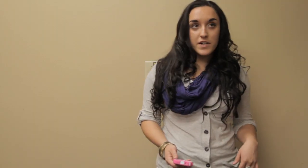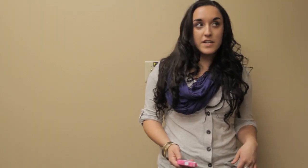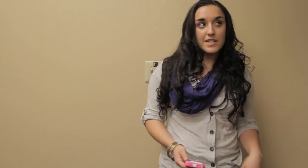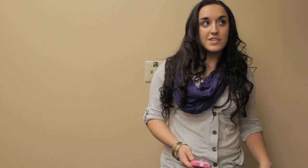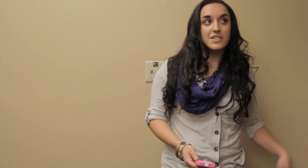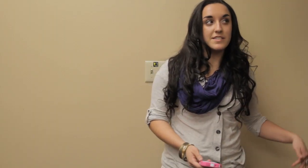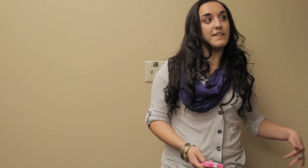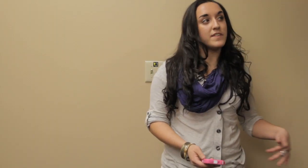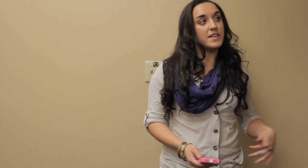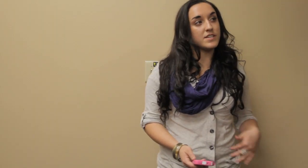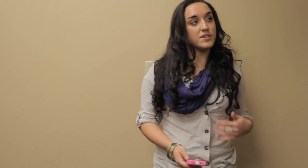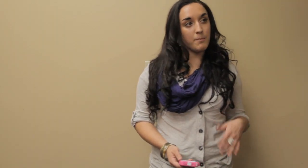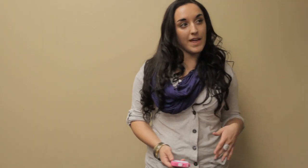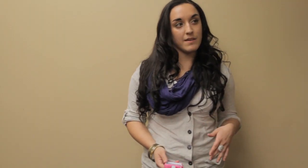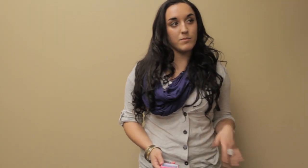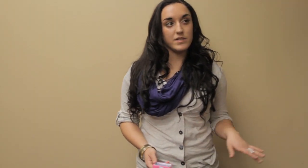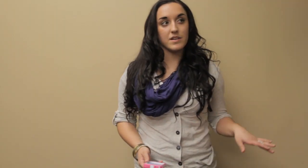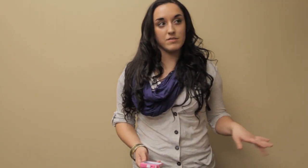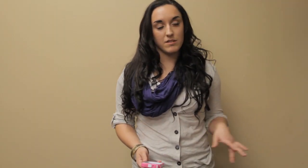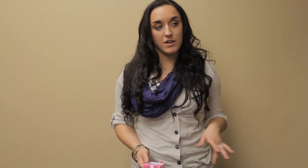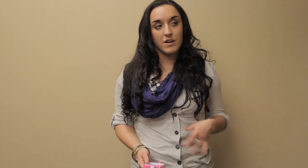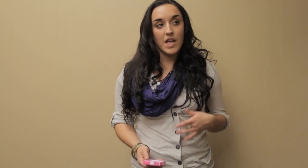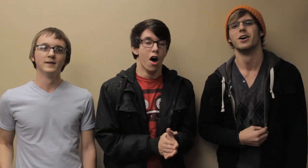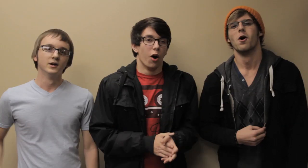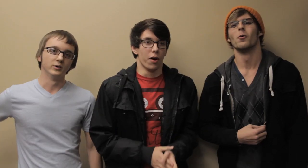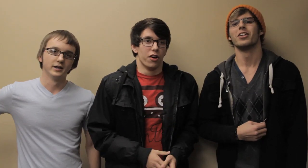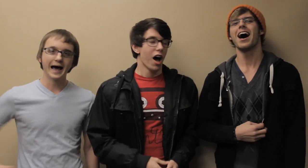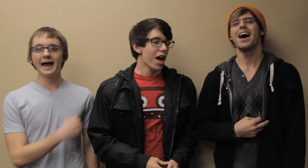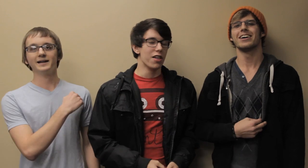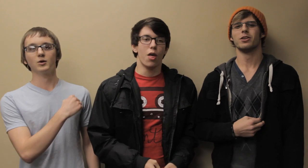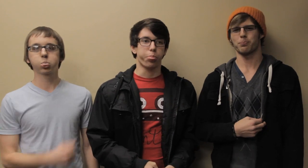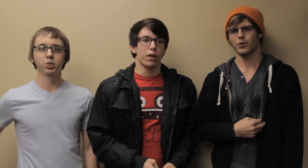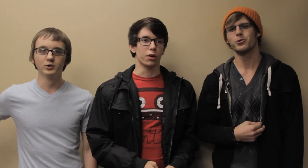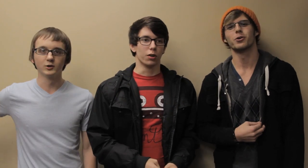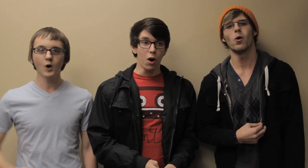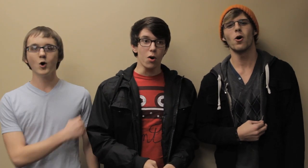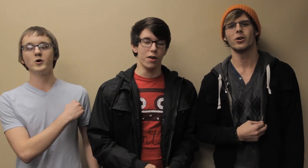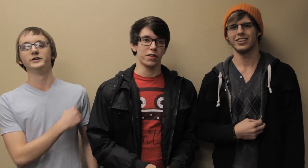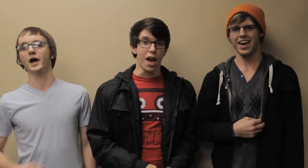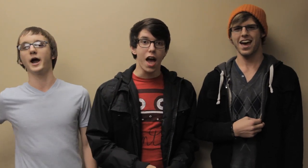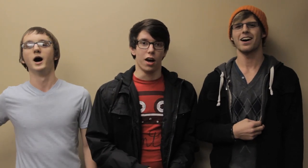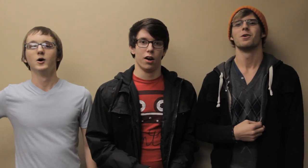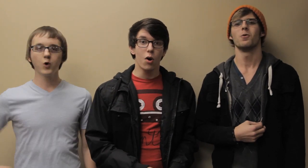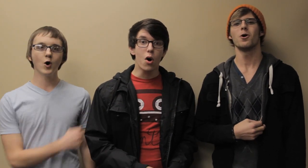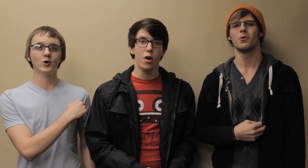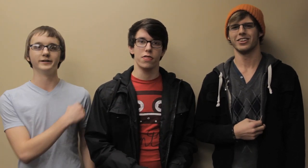Fergalicious definition. Make them boys go loco. with hey you can woo in the air, woo in the